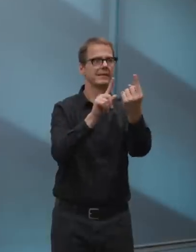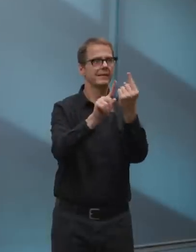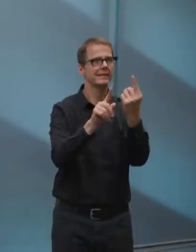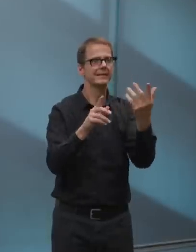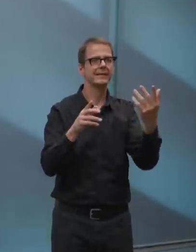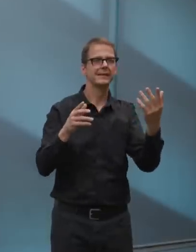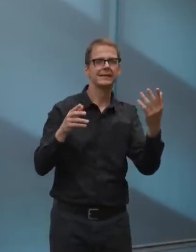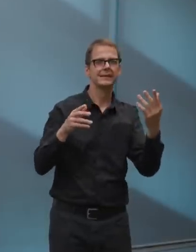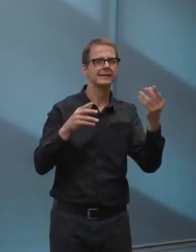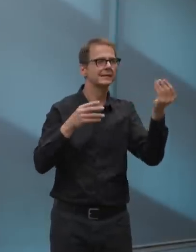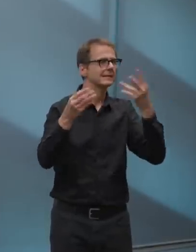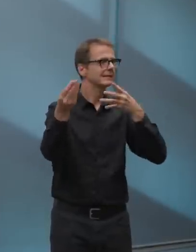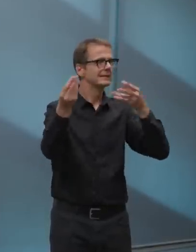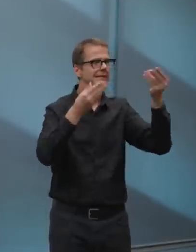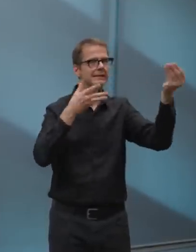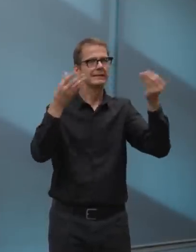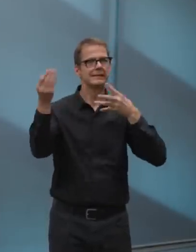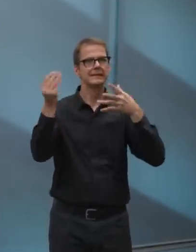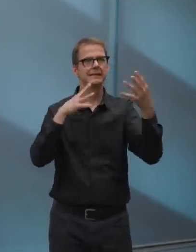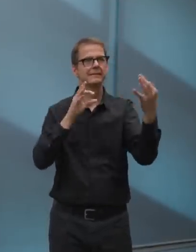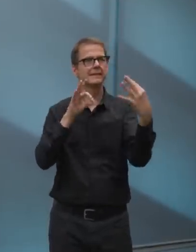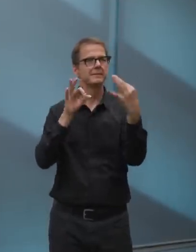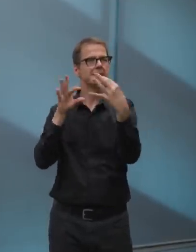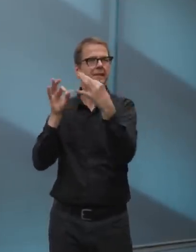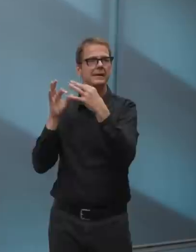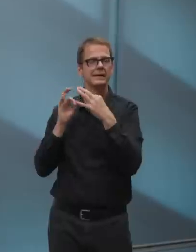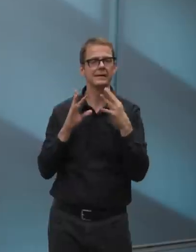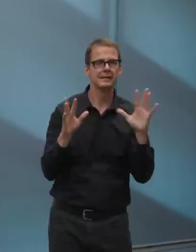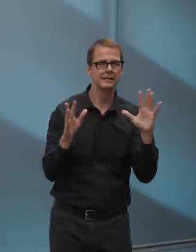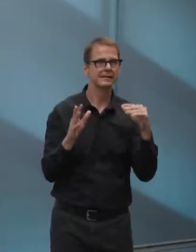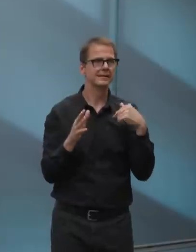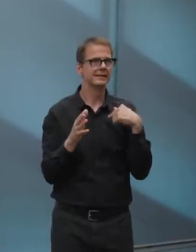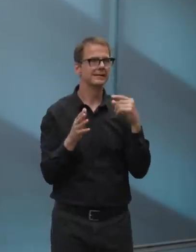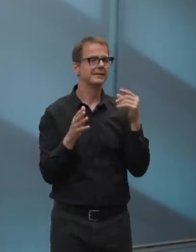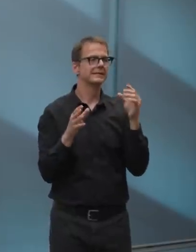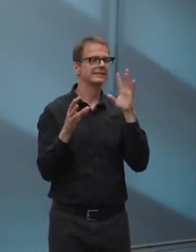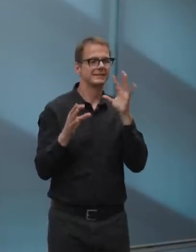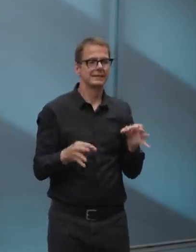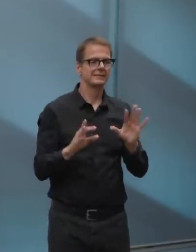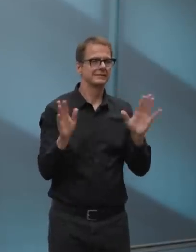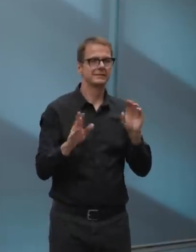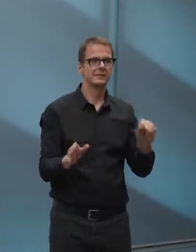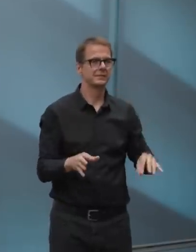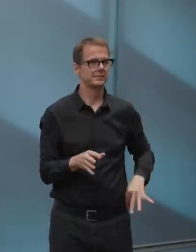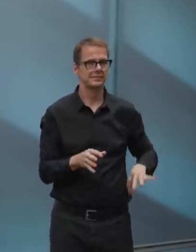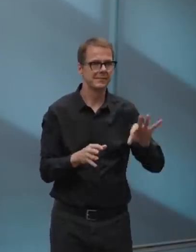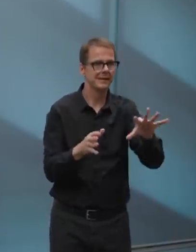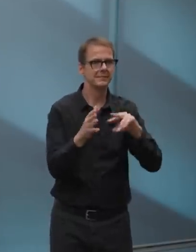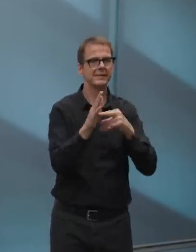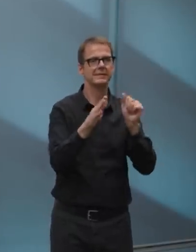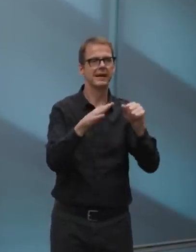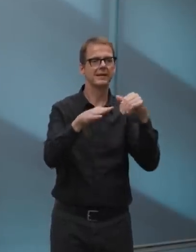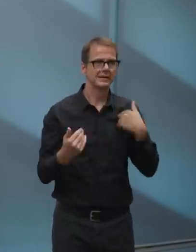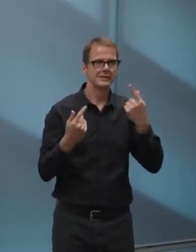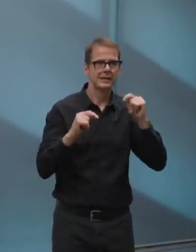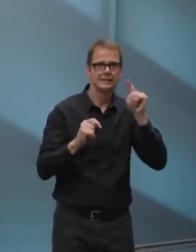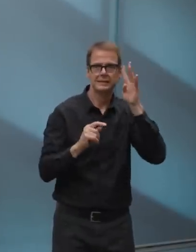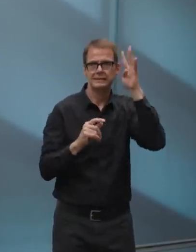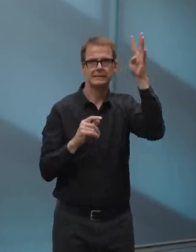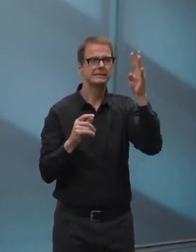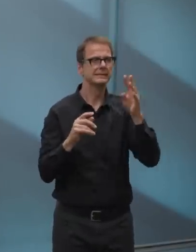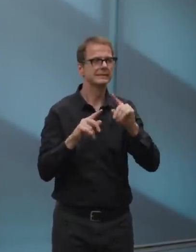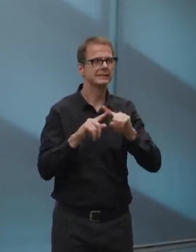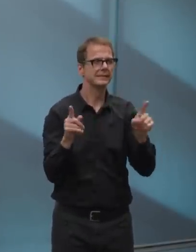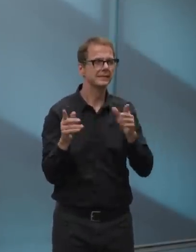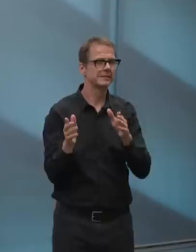that's the best advice. Um, if we can find a different way to, um, to collect fares, the analysis,